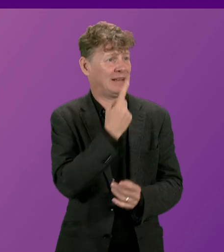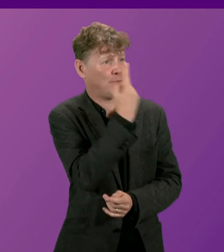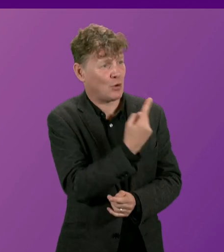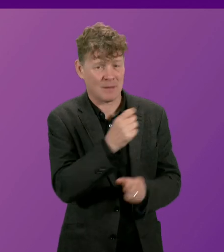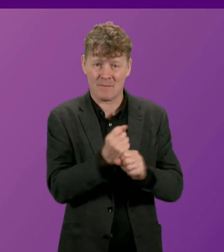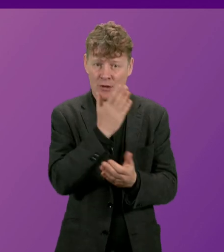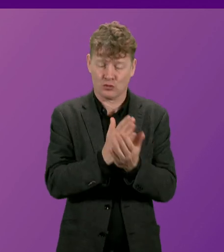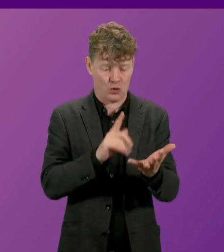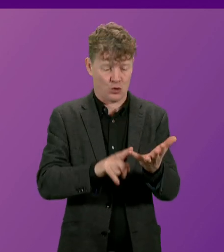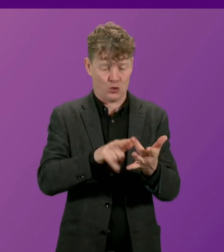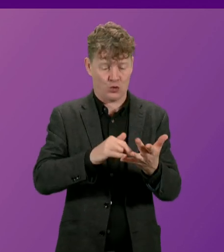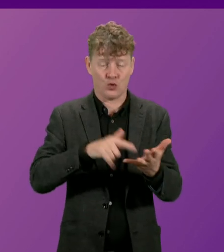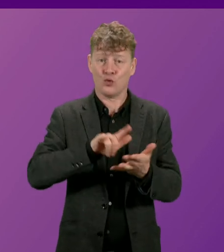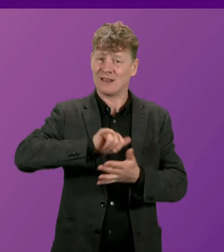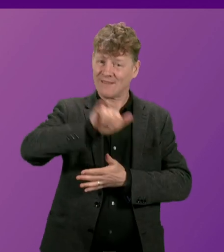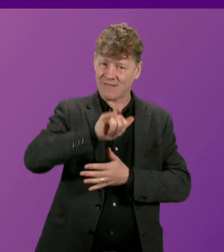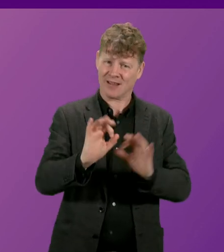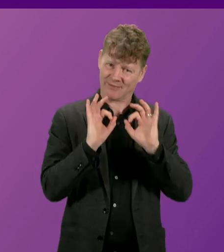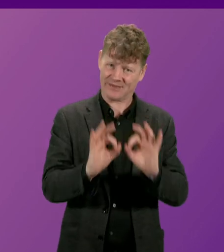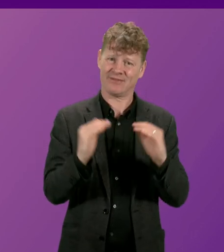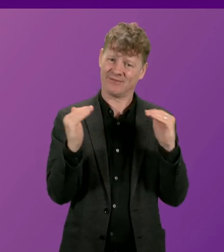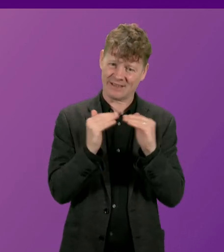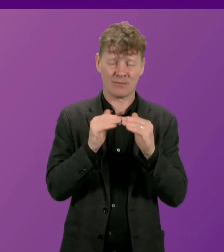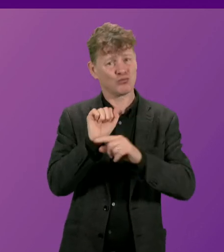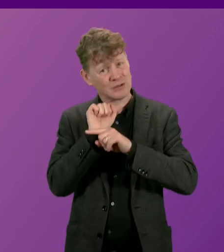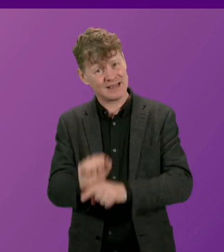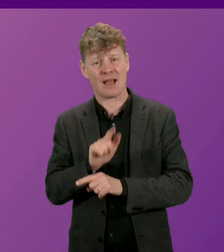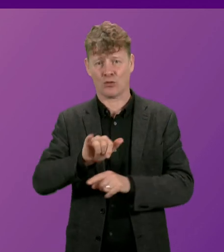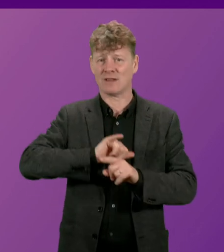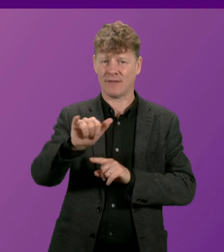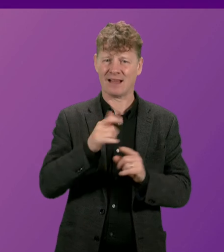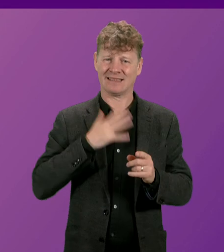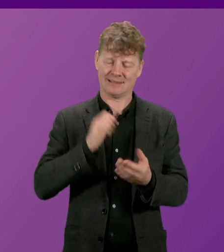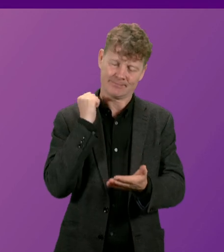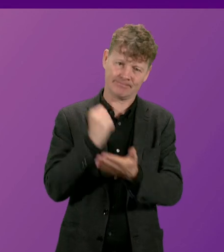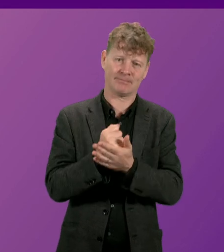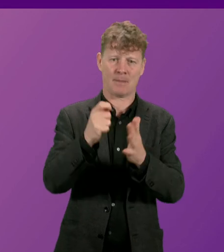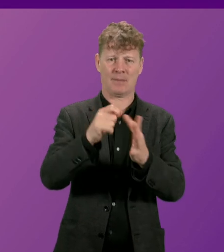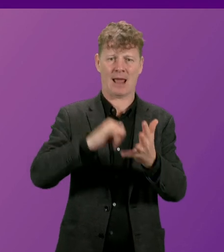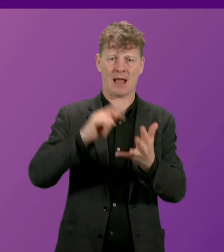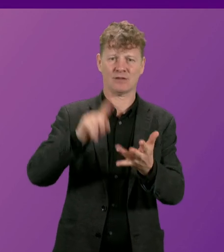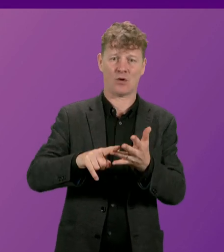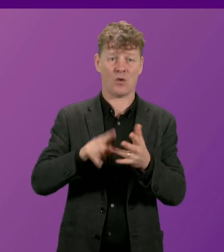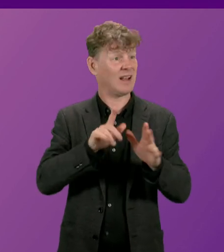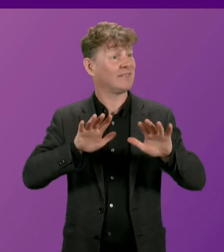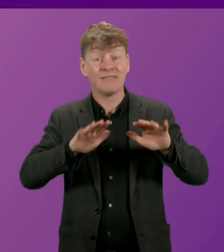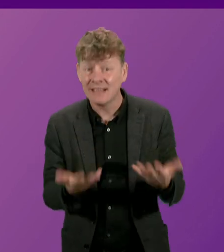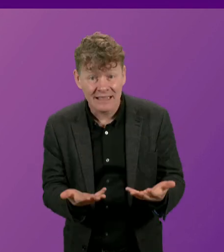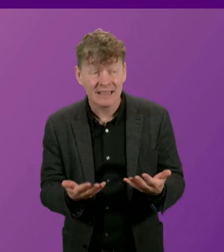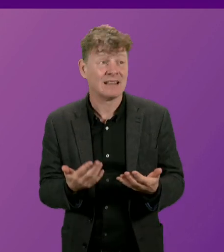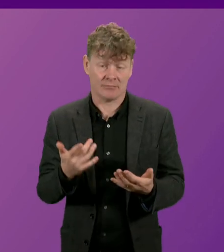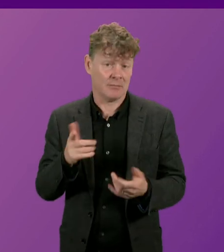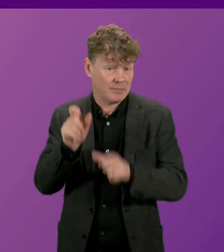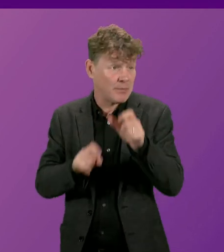US flights are fit for purpose and to protect all those flights with a PSO? If he doesn't, lives will be lost.